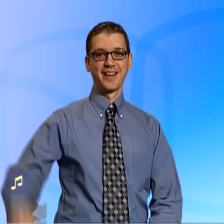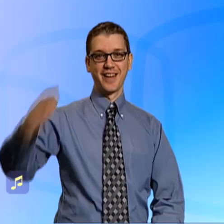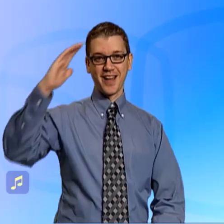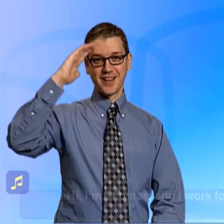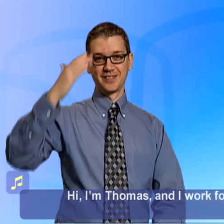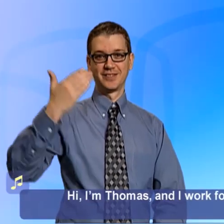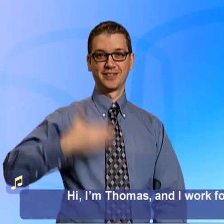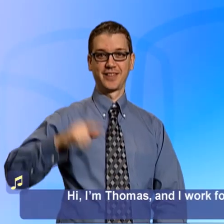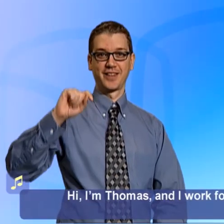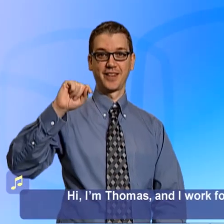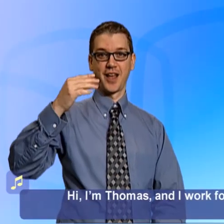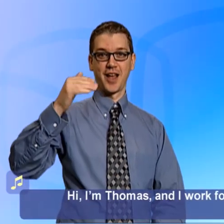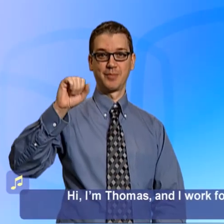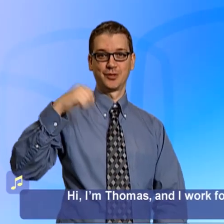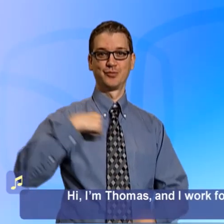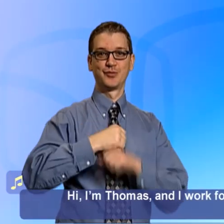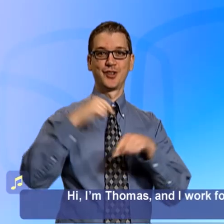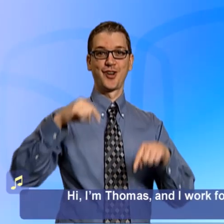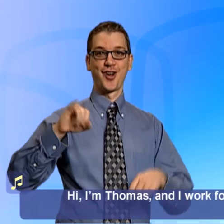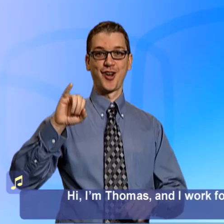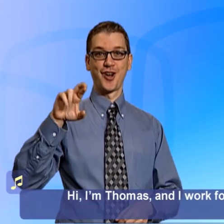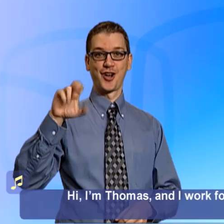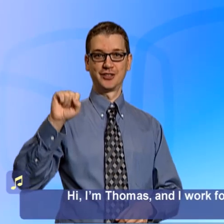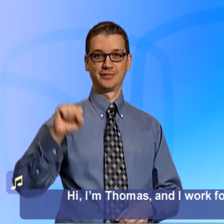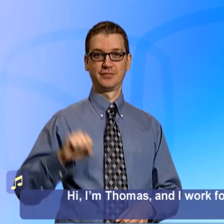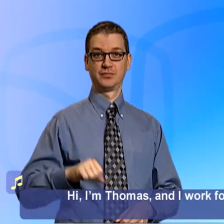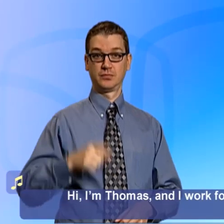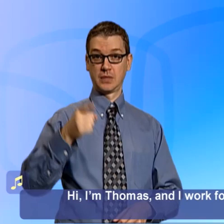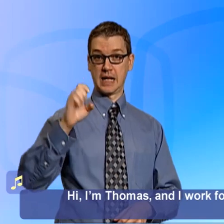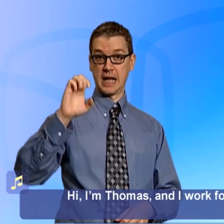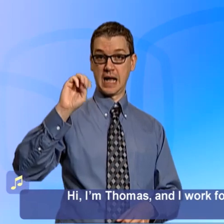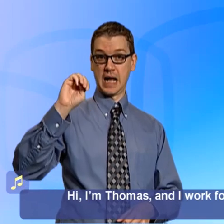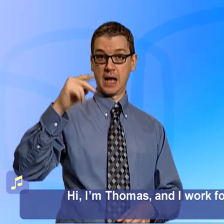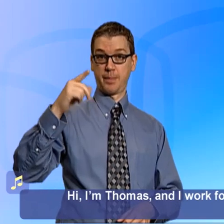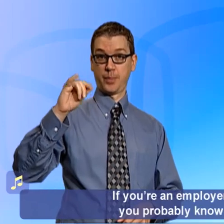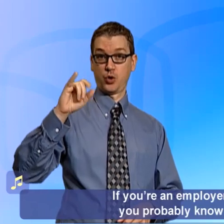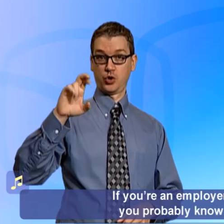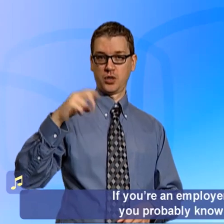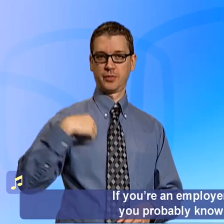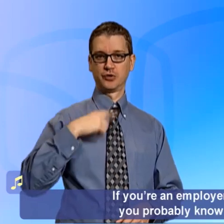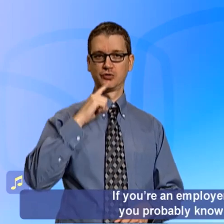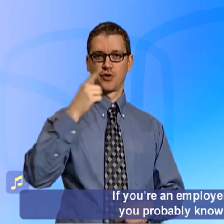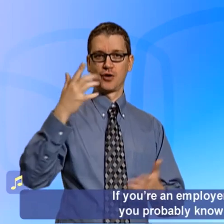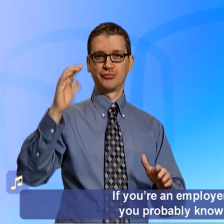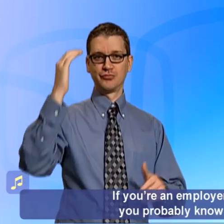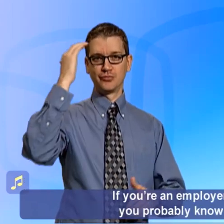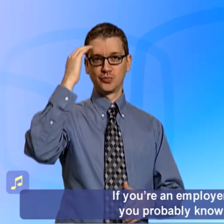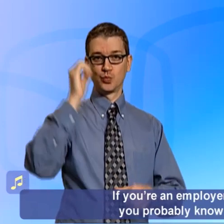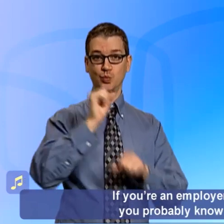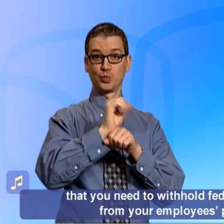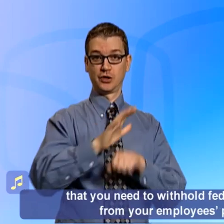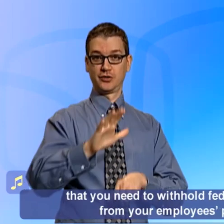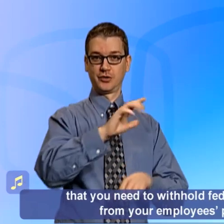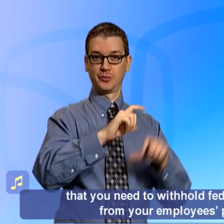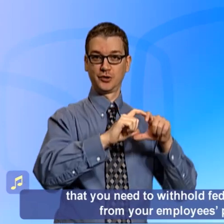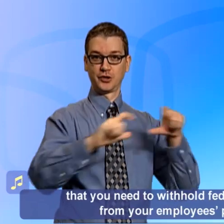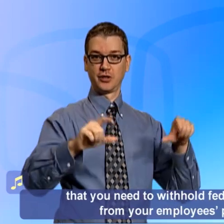Hi I'm Thomas and I work for the IRS. If you're an employer you probably know that you need to withhold